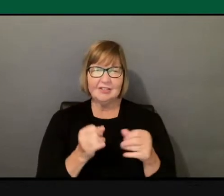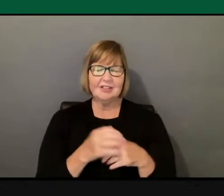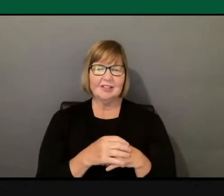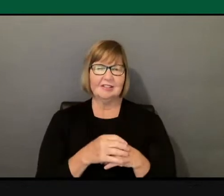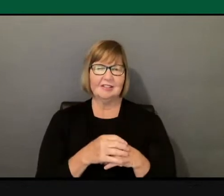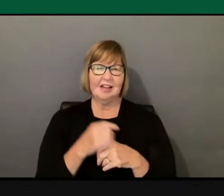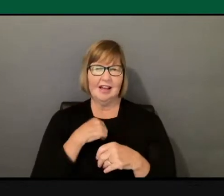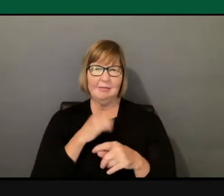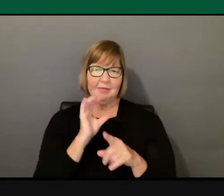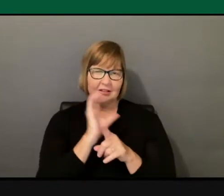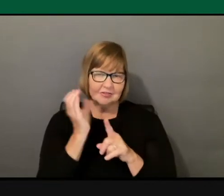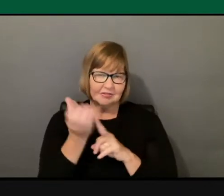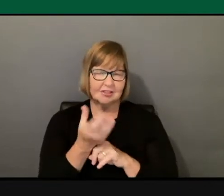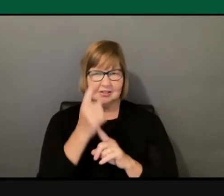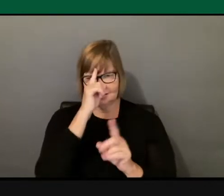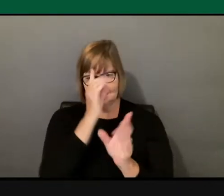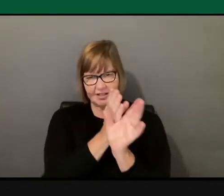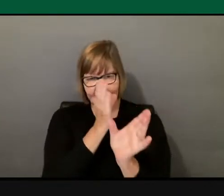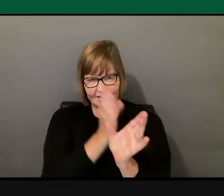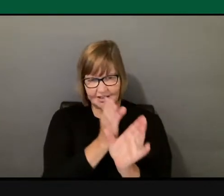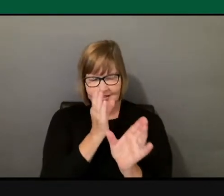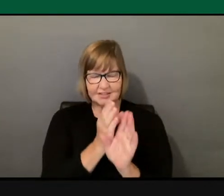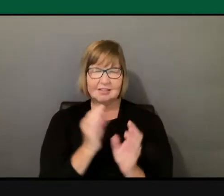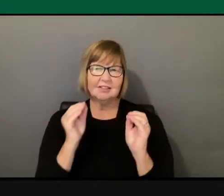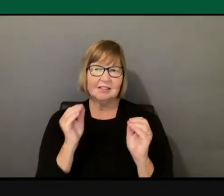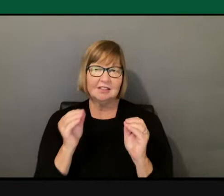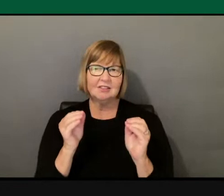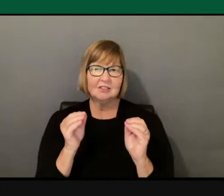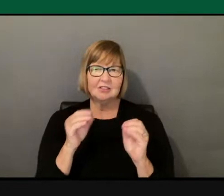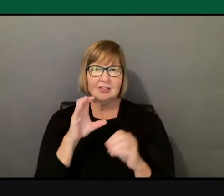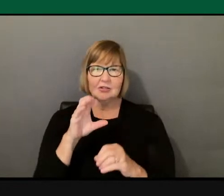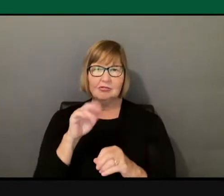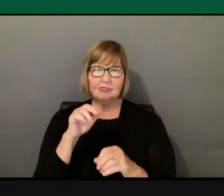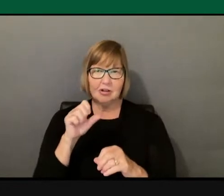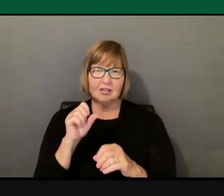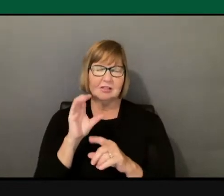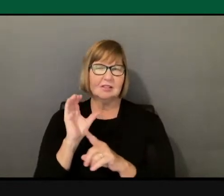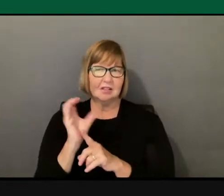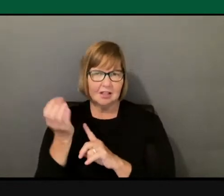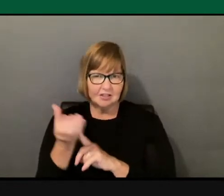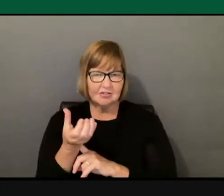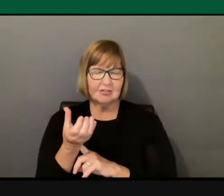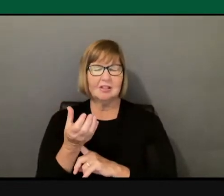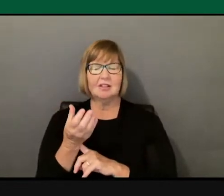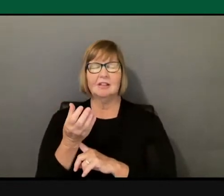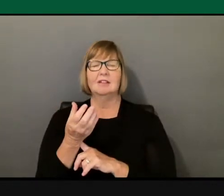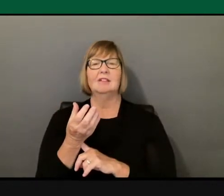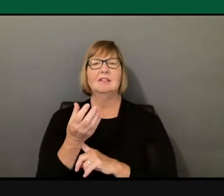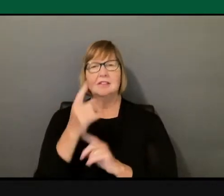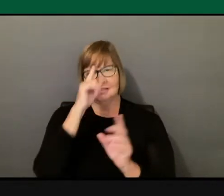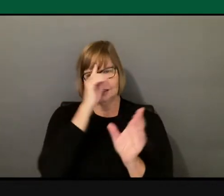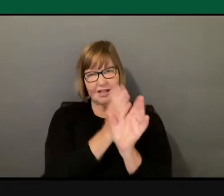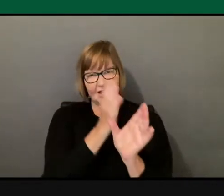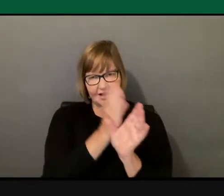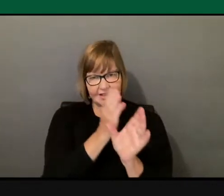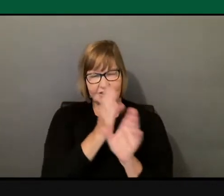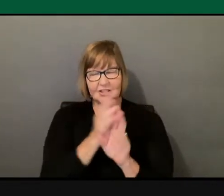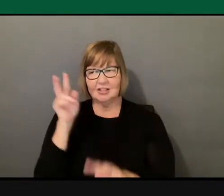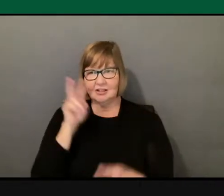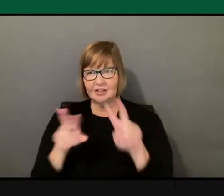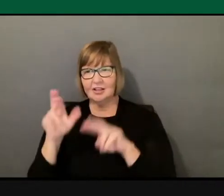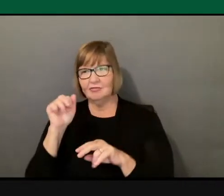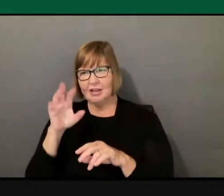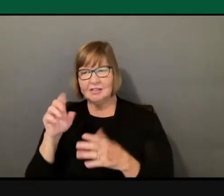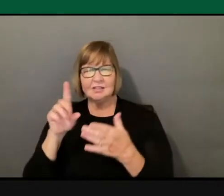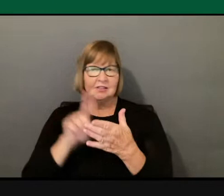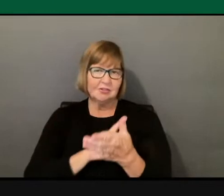courses on cross-cultural psychology and then also multiculturalism, looking at race, discrimination, prejudice.